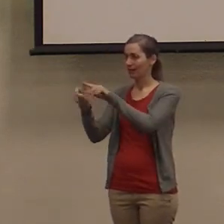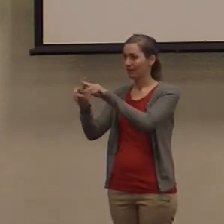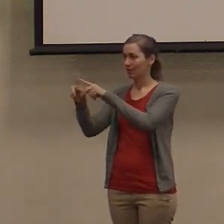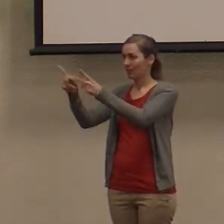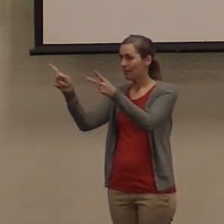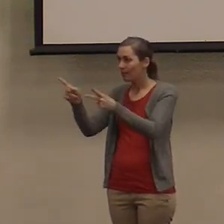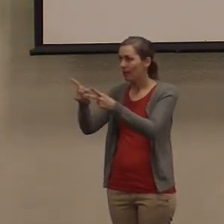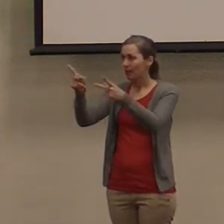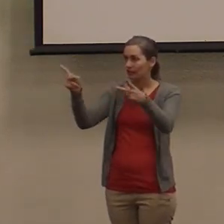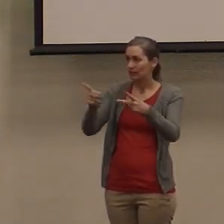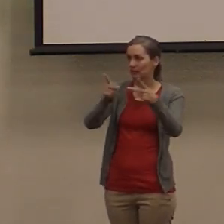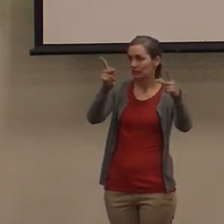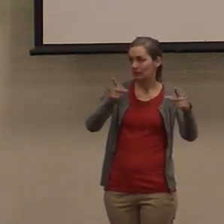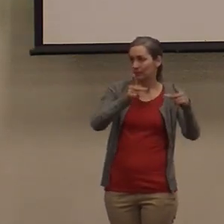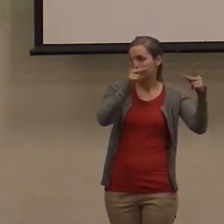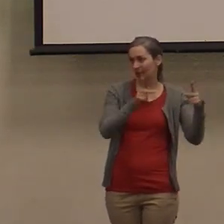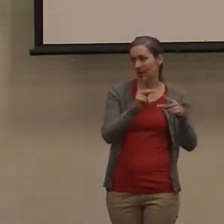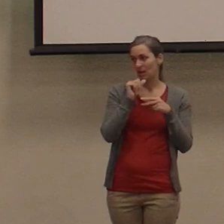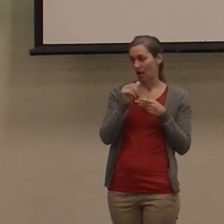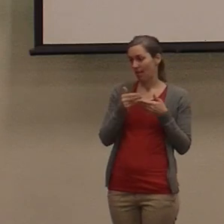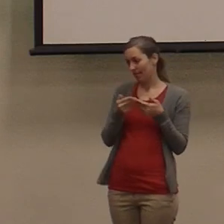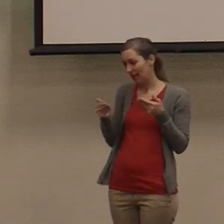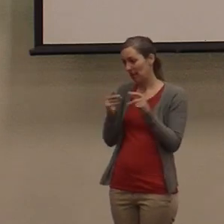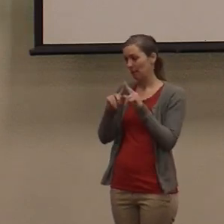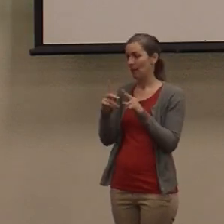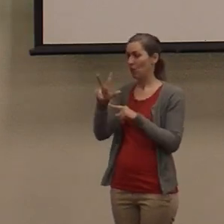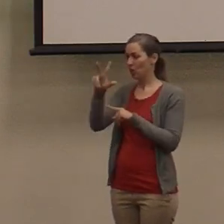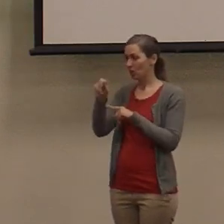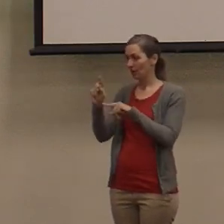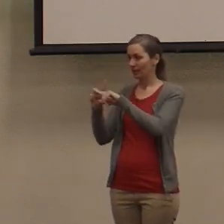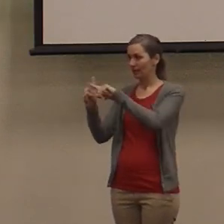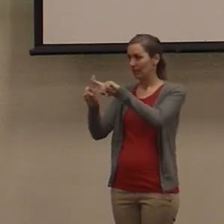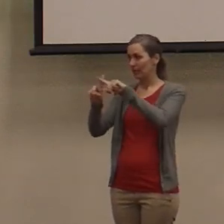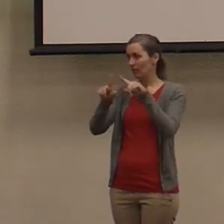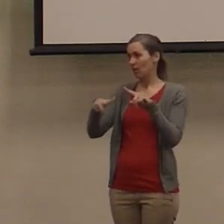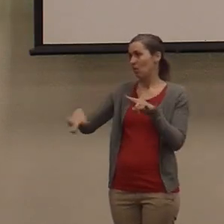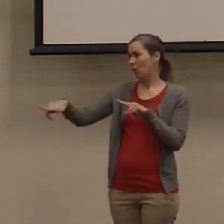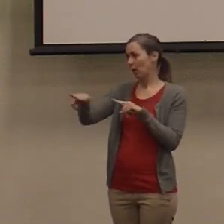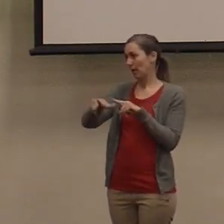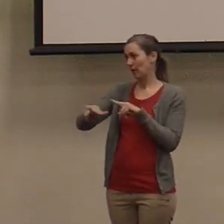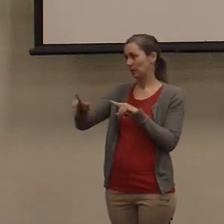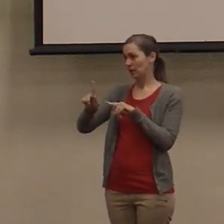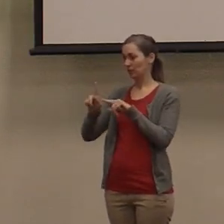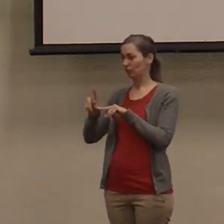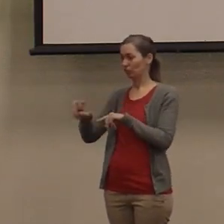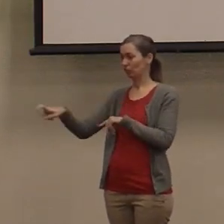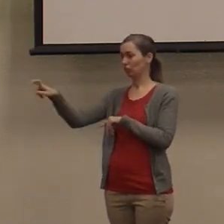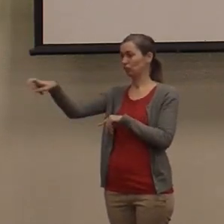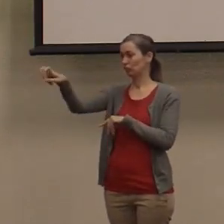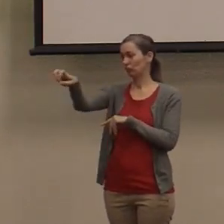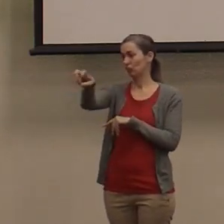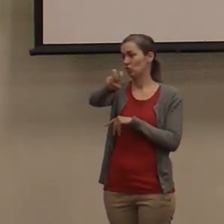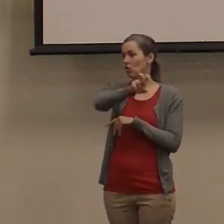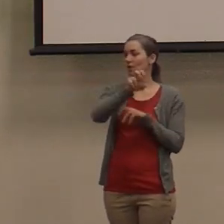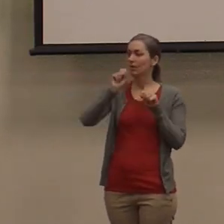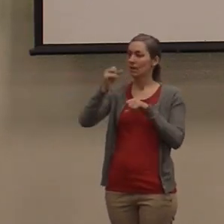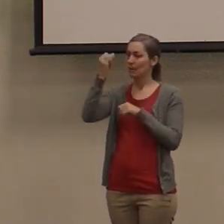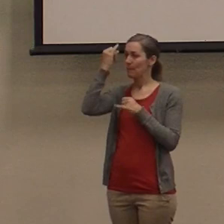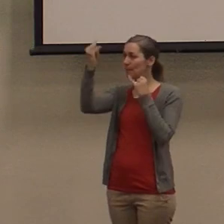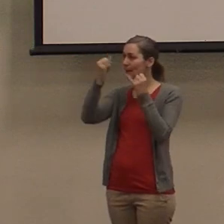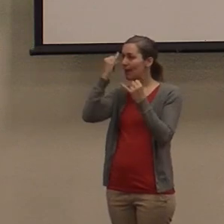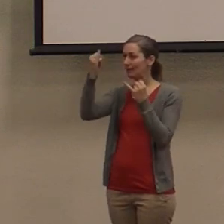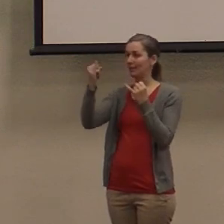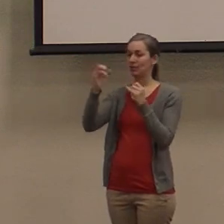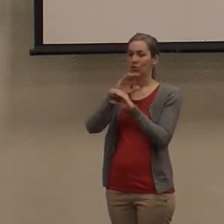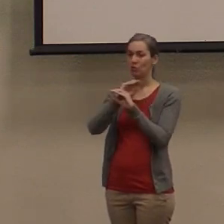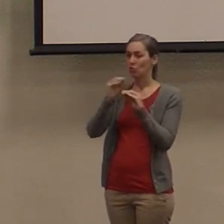30 different things, that's 30 different locations that we went to, and so you can imagine there's no way that I'm